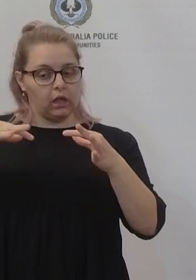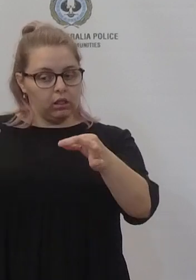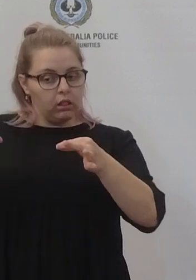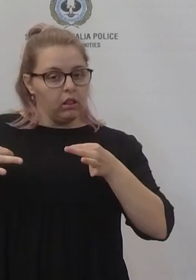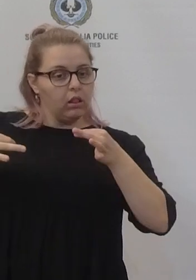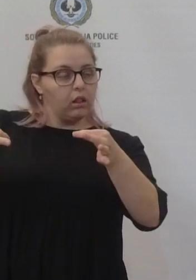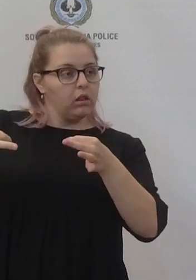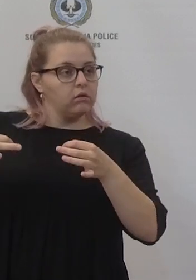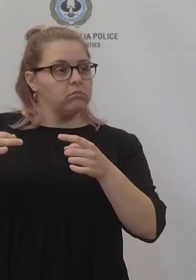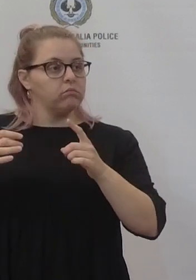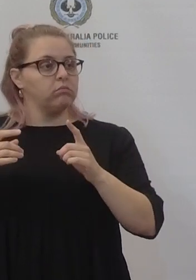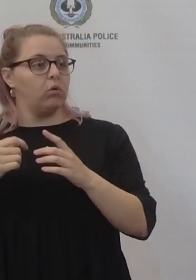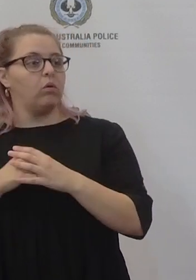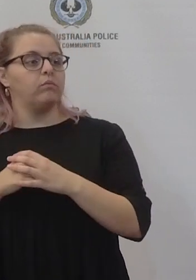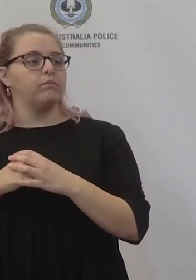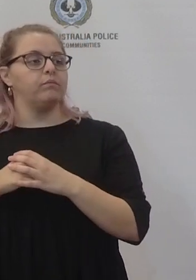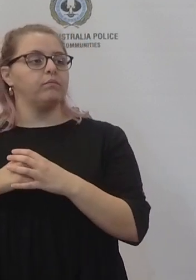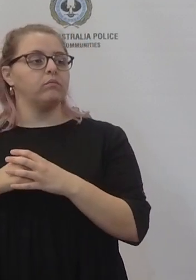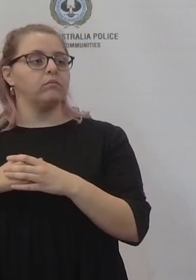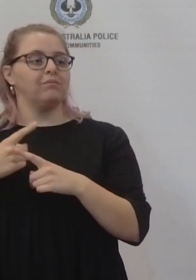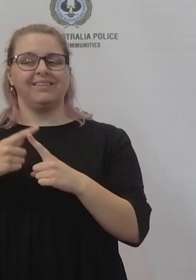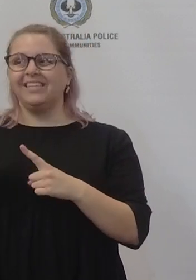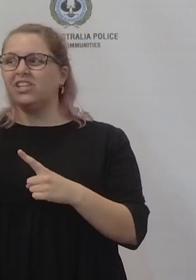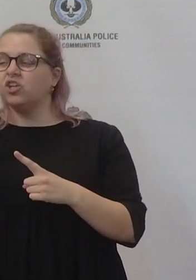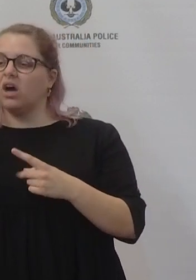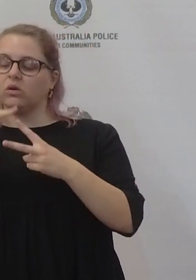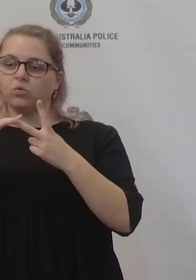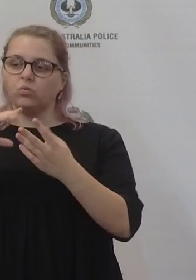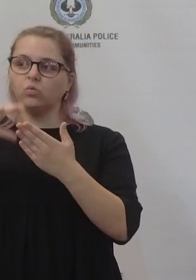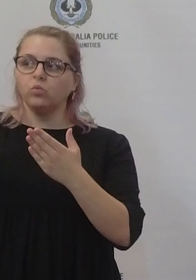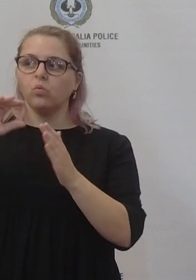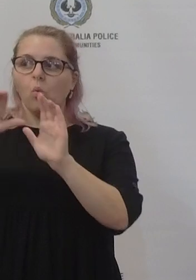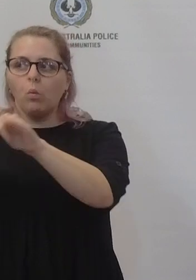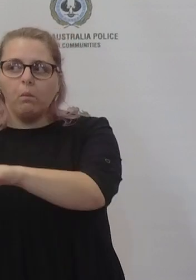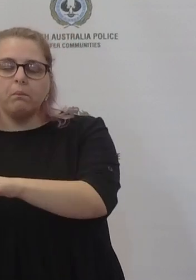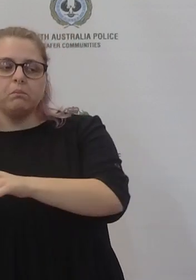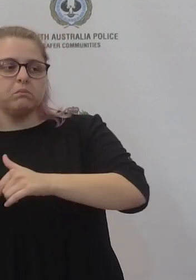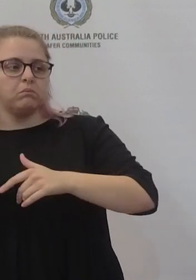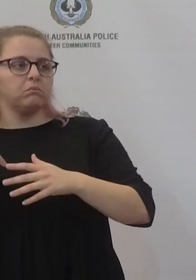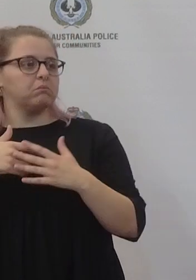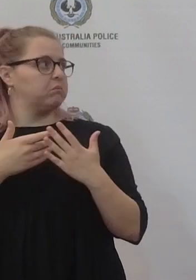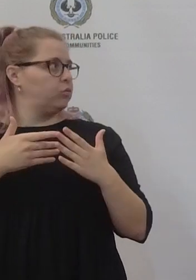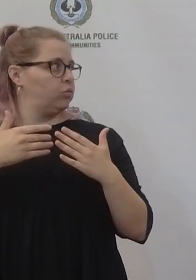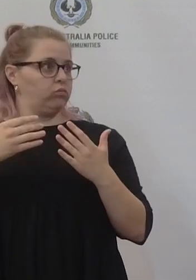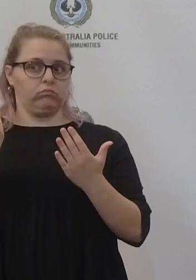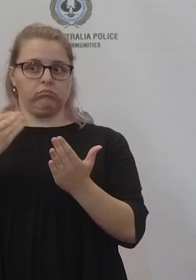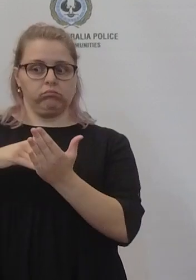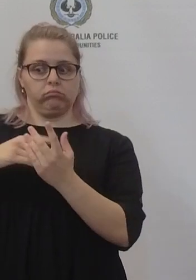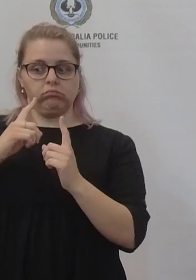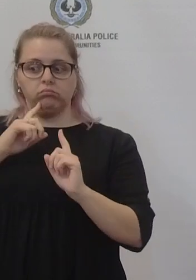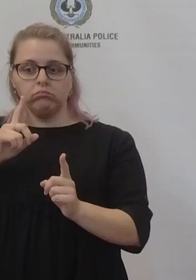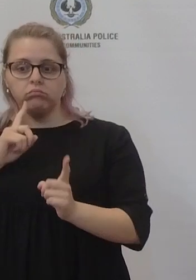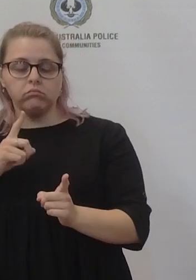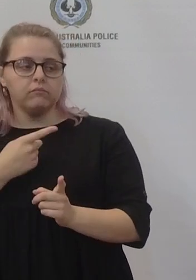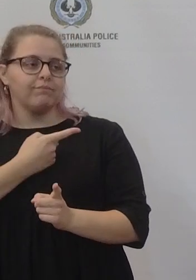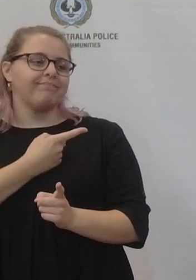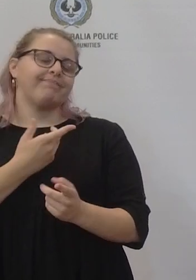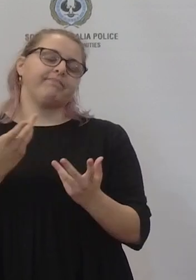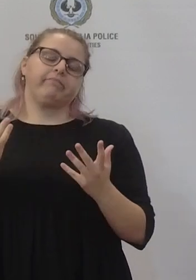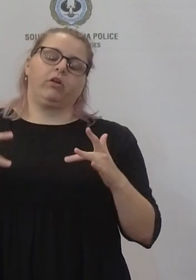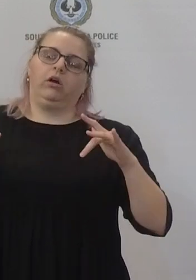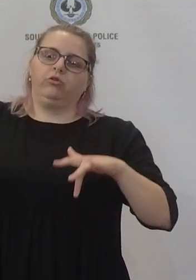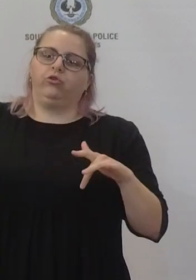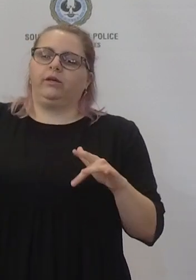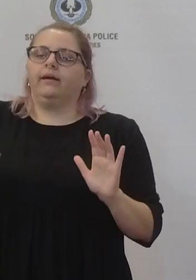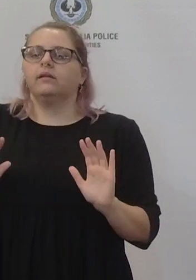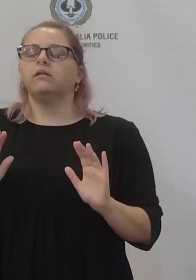able to manage teachers and students being off? No, I haven't provided any additional advice. Look it's challenging at the moment but